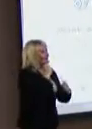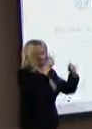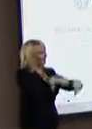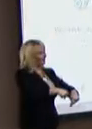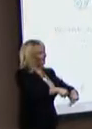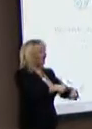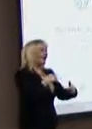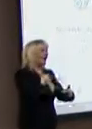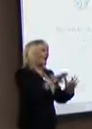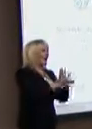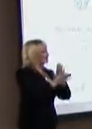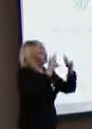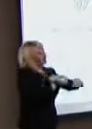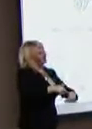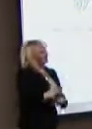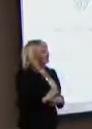Thanks very much.